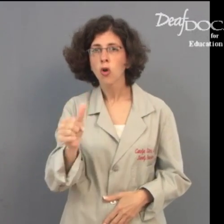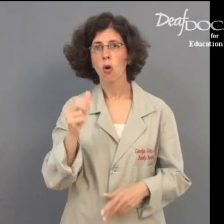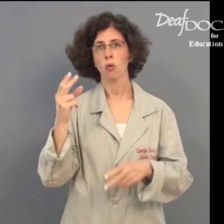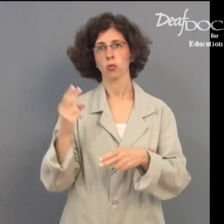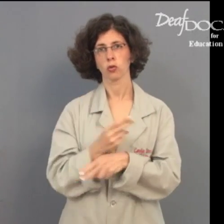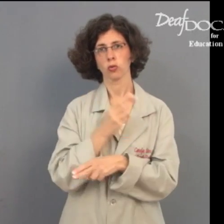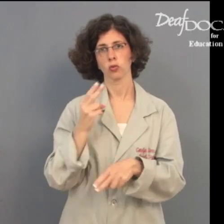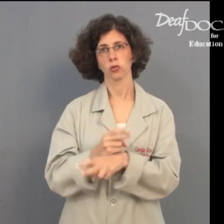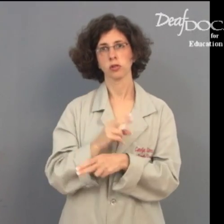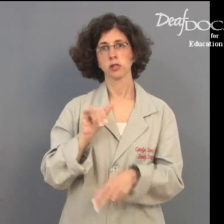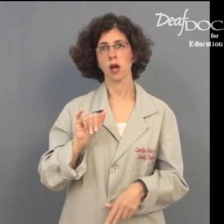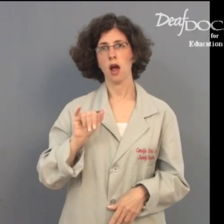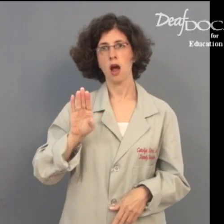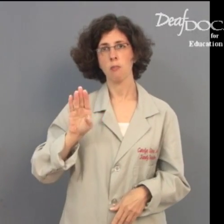take Ibuprofen.